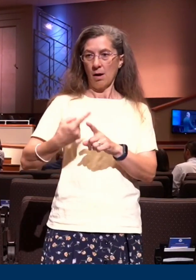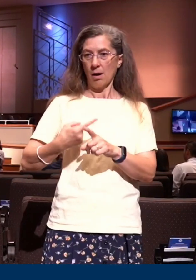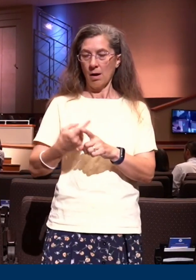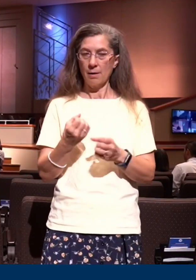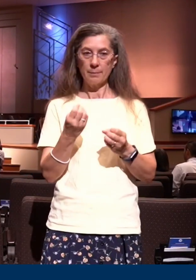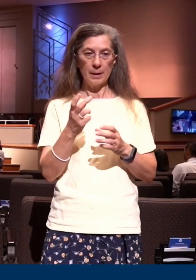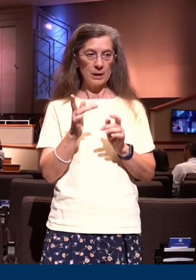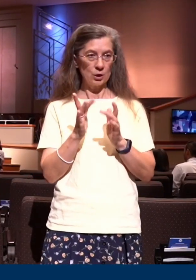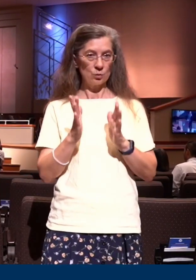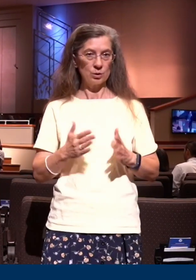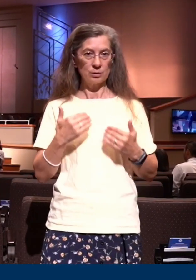somebody help me with this